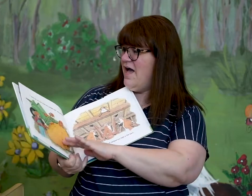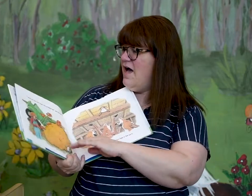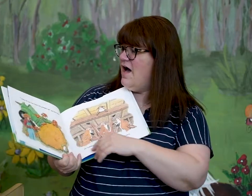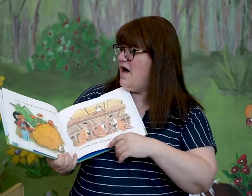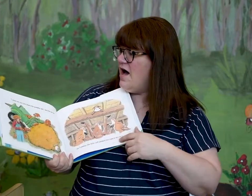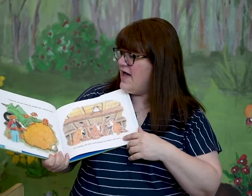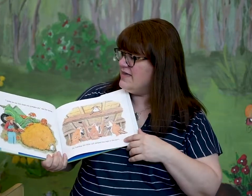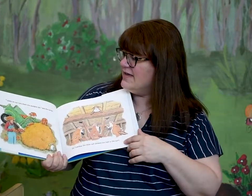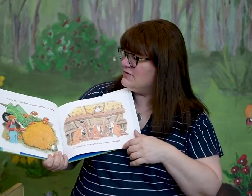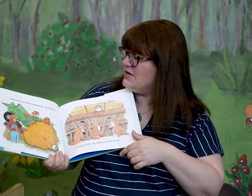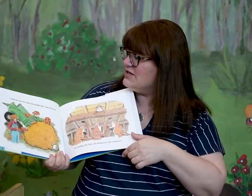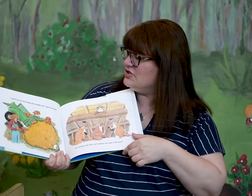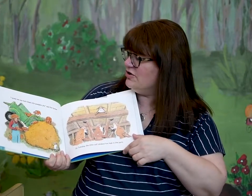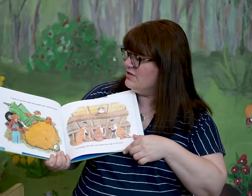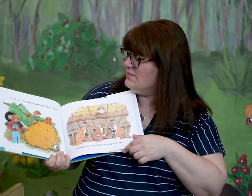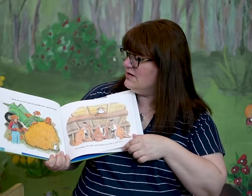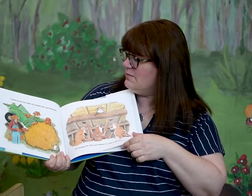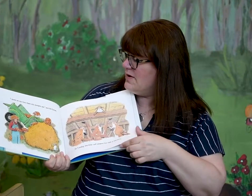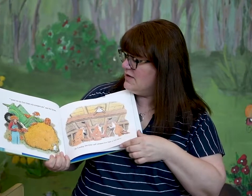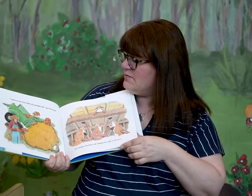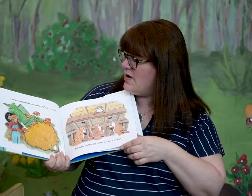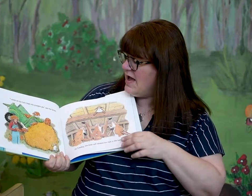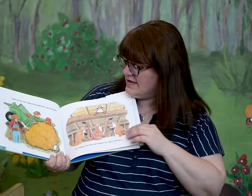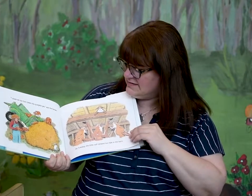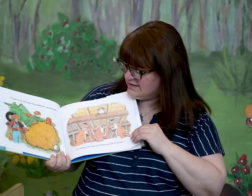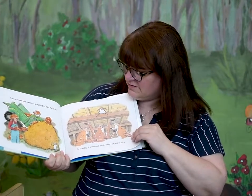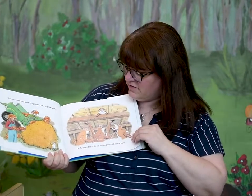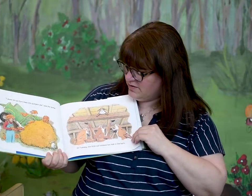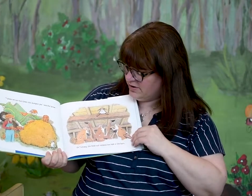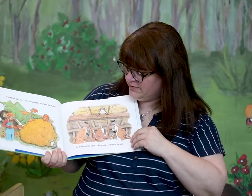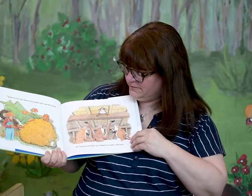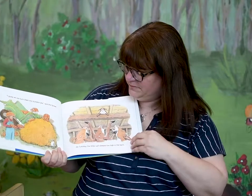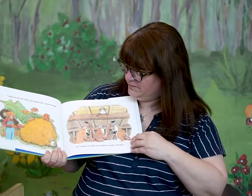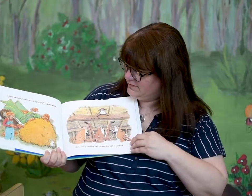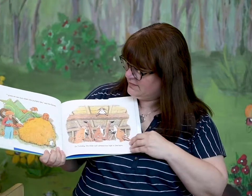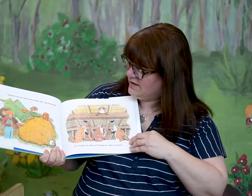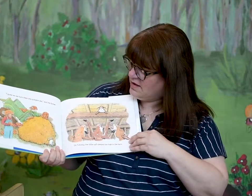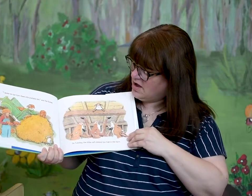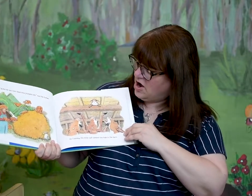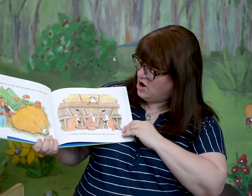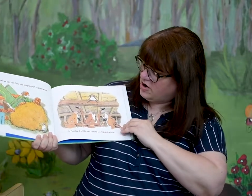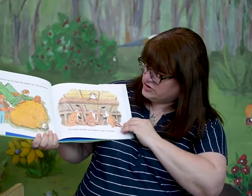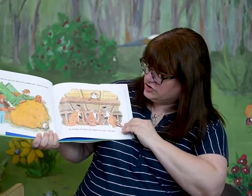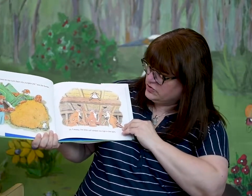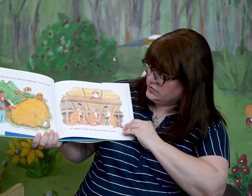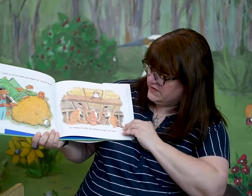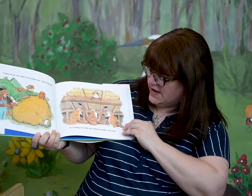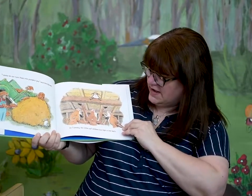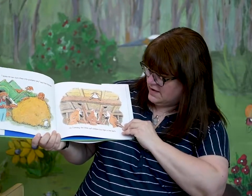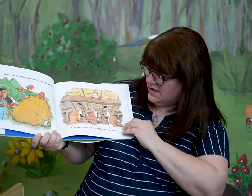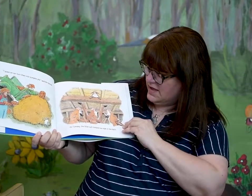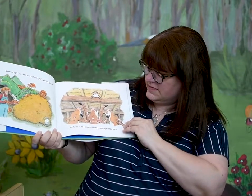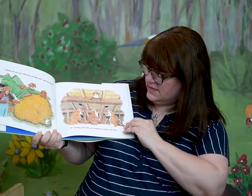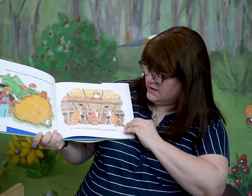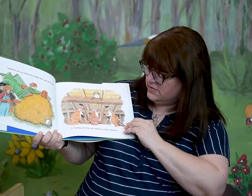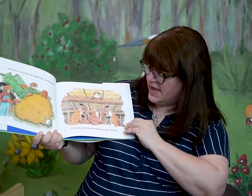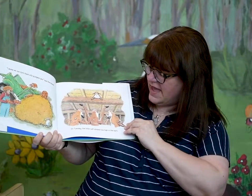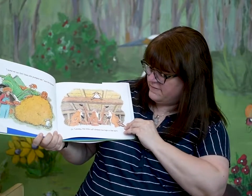I guess we can turn them into pumpkin pie, said the farmer. On Tuesday, the little calf